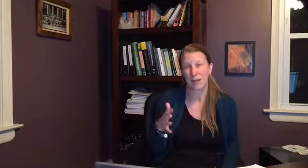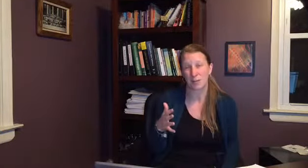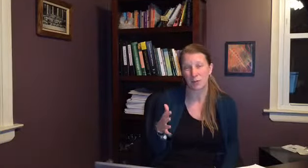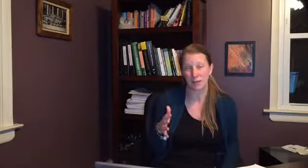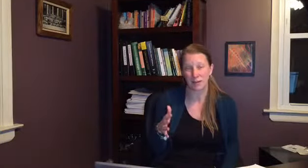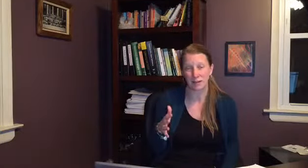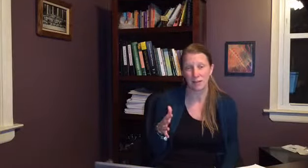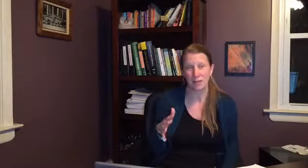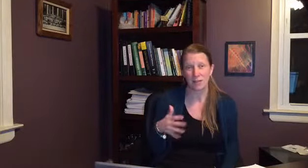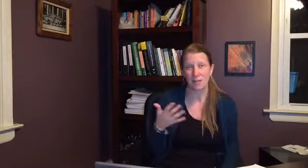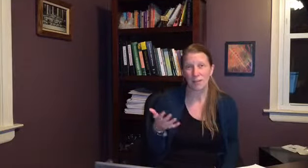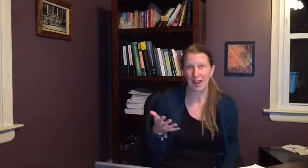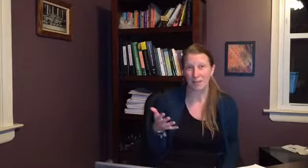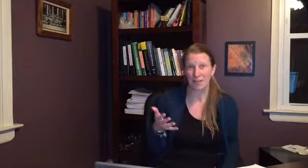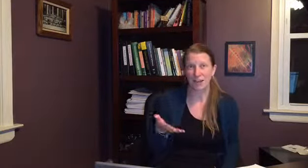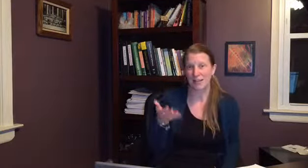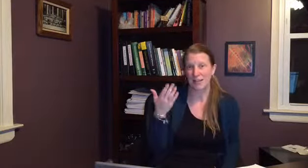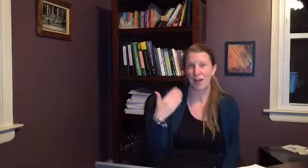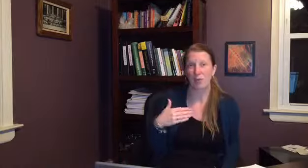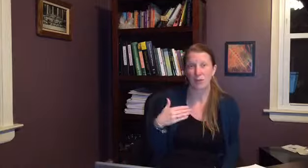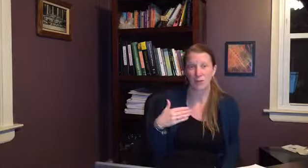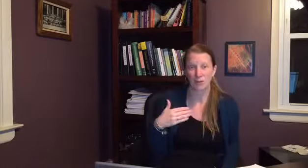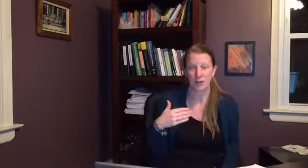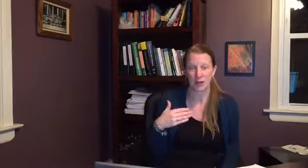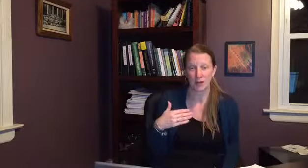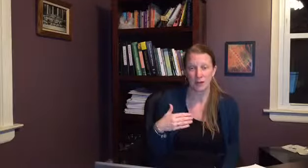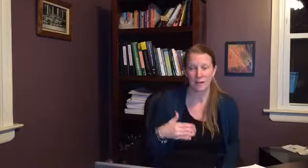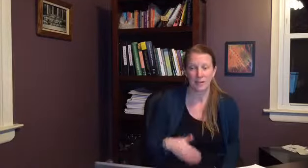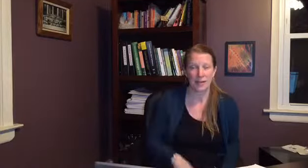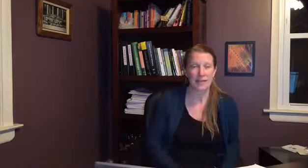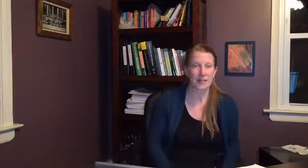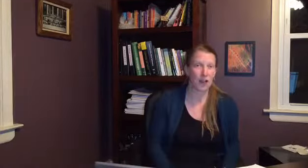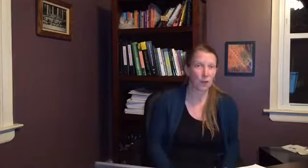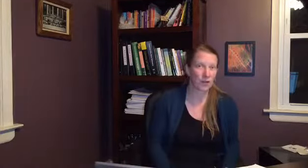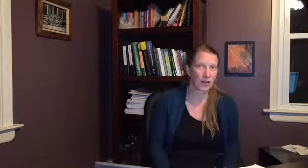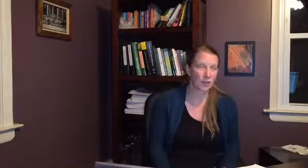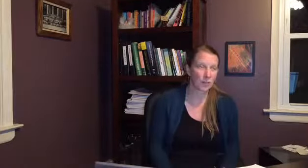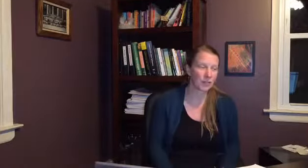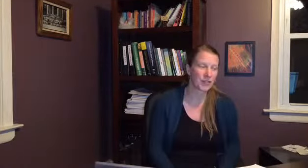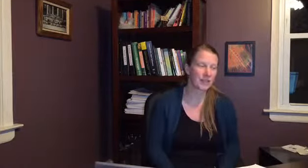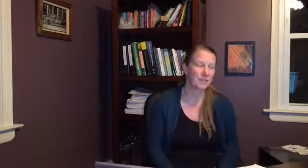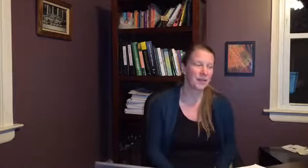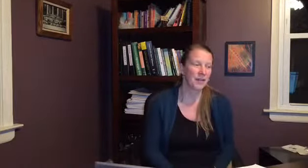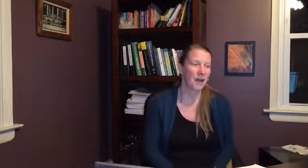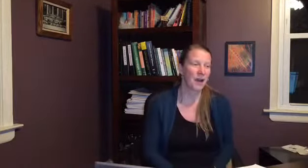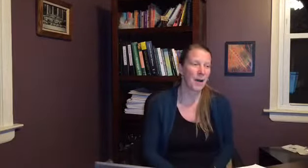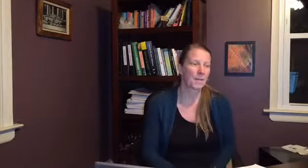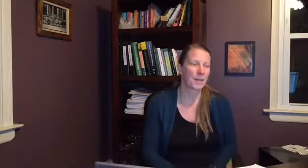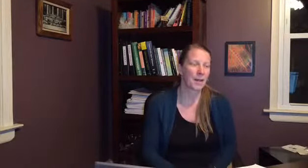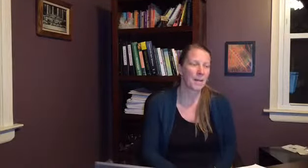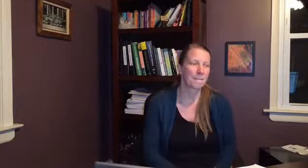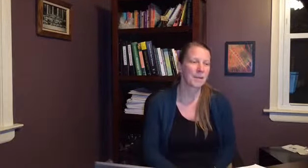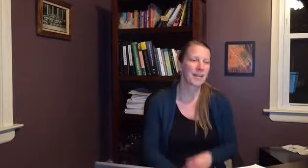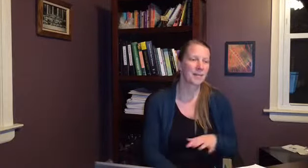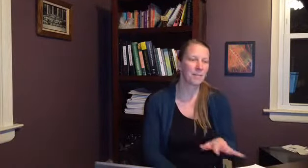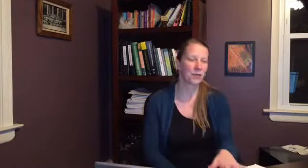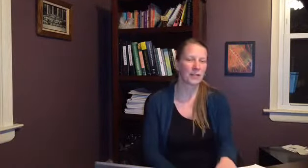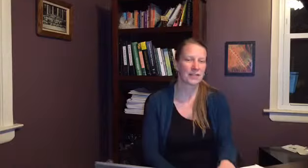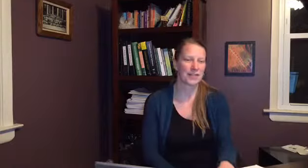so about half the time it's going to help reduce that it's not 100 percent um people let's see